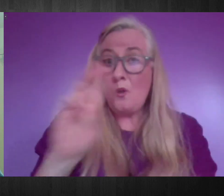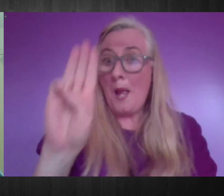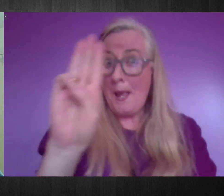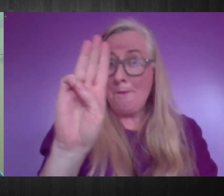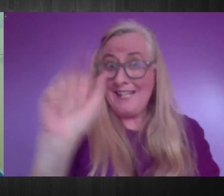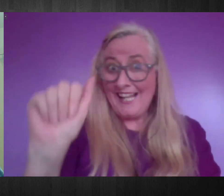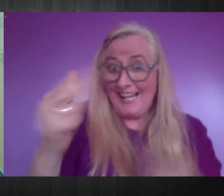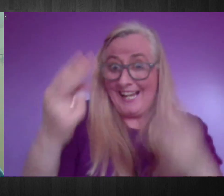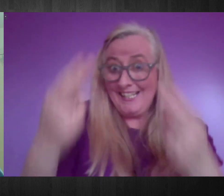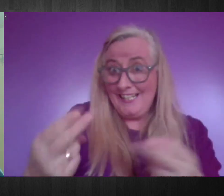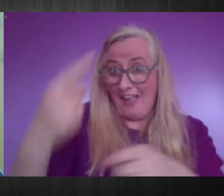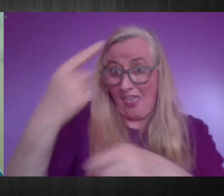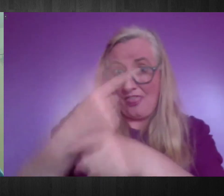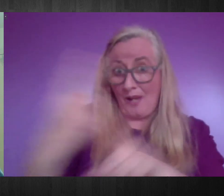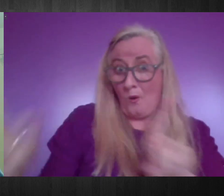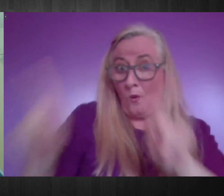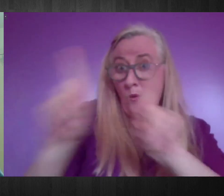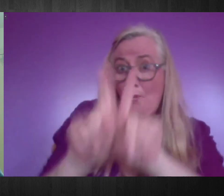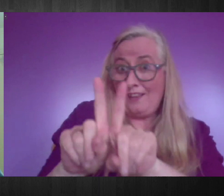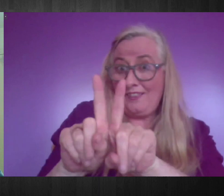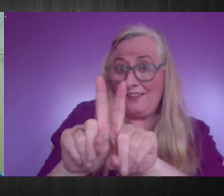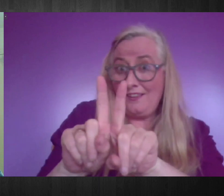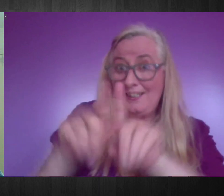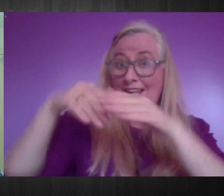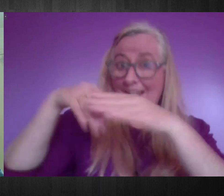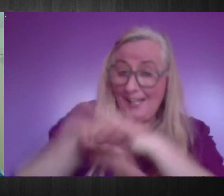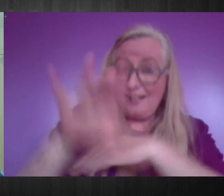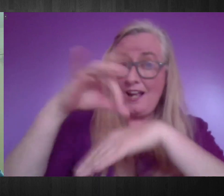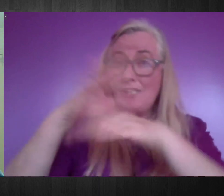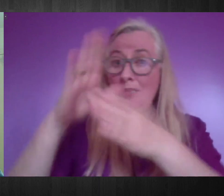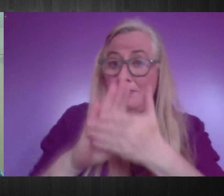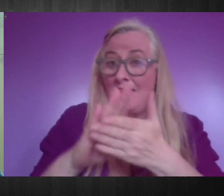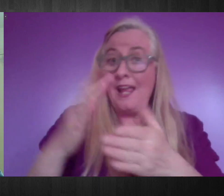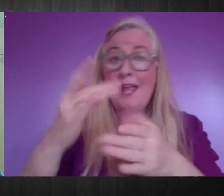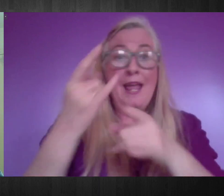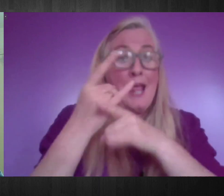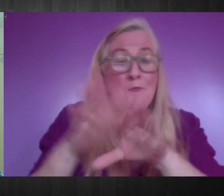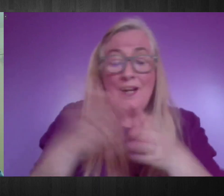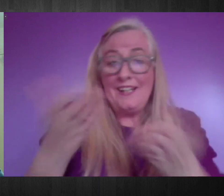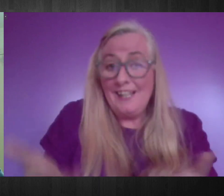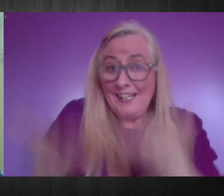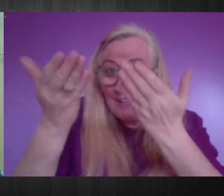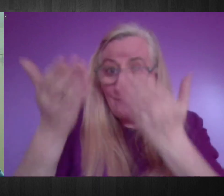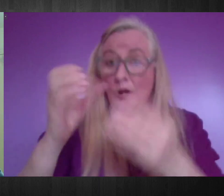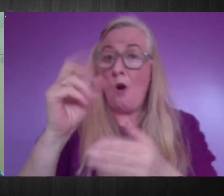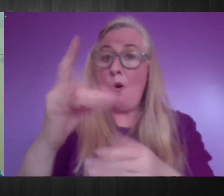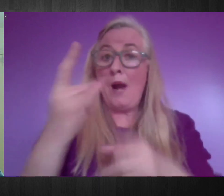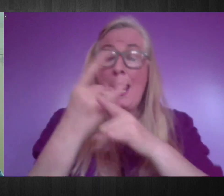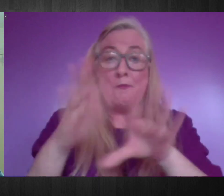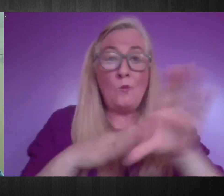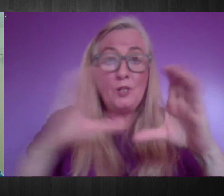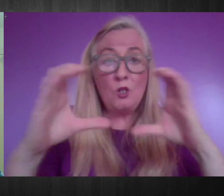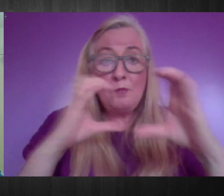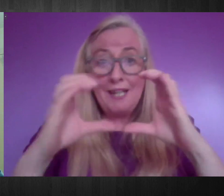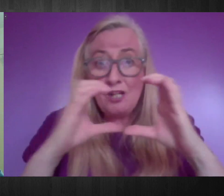maybe operate a hoist. Or even for those who need a PA for communication as well to